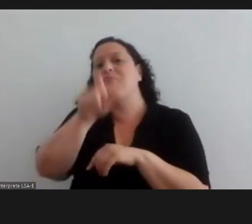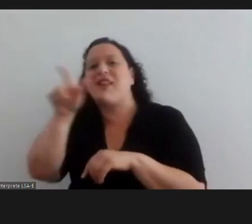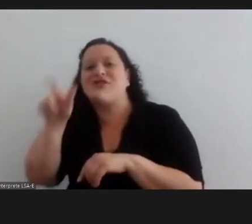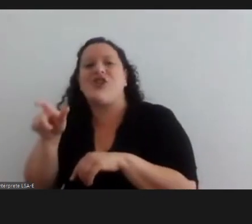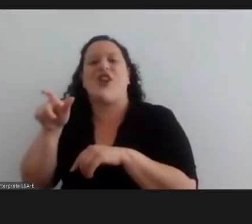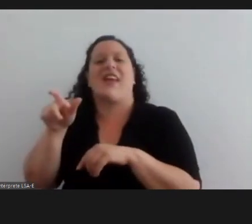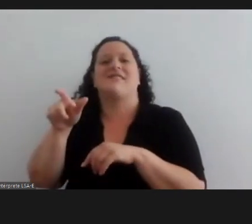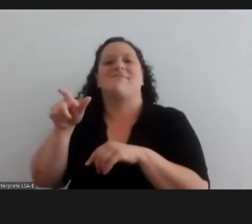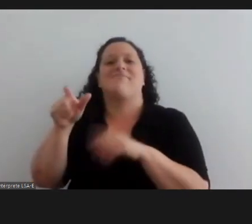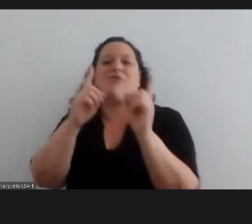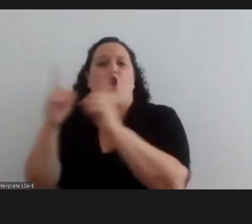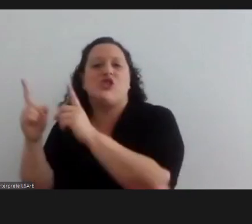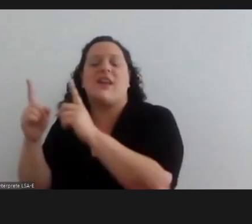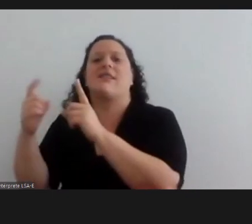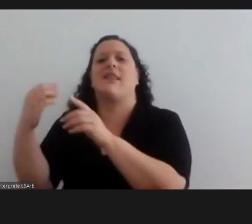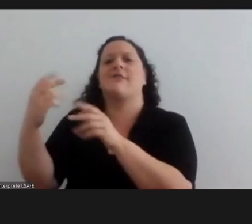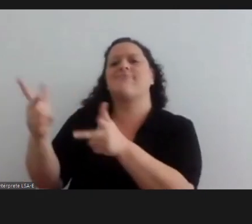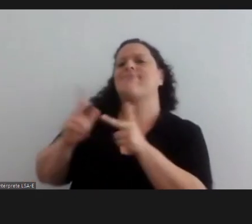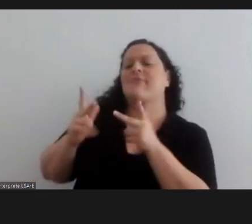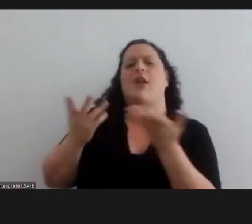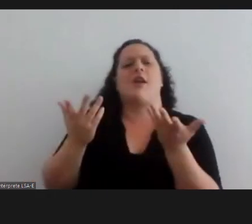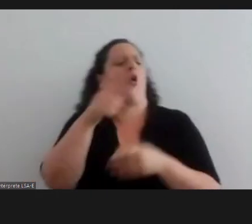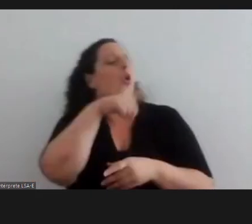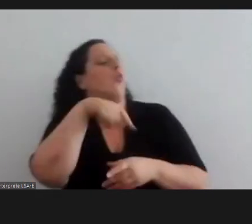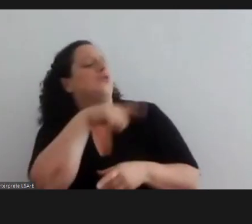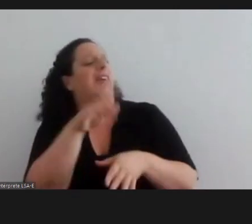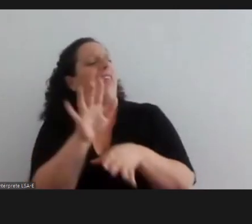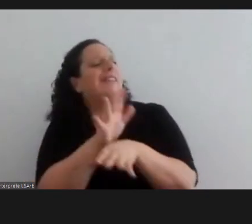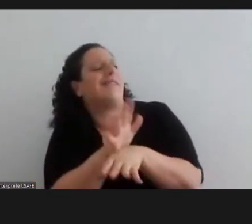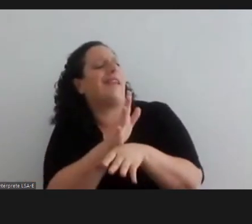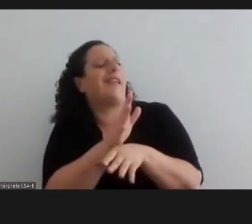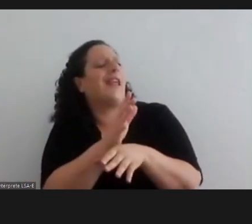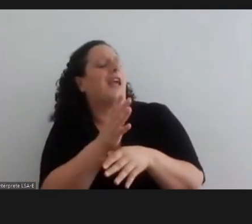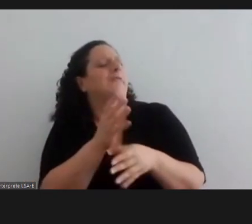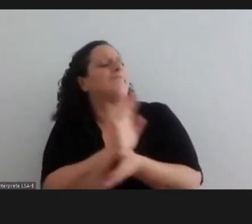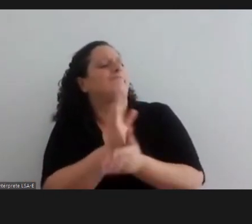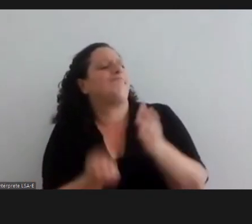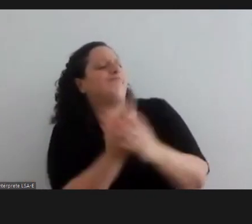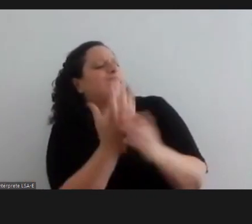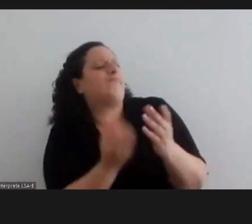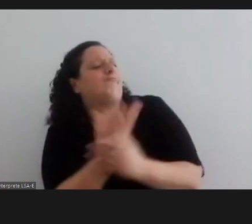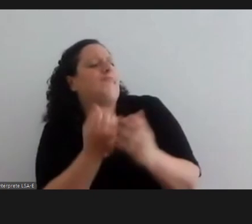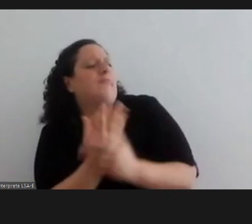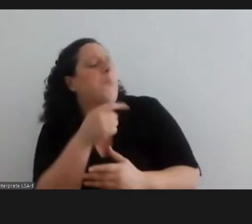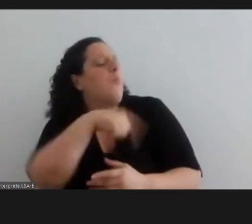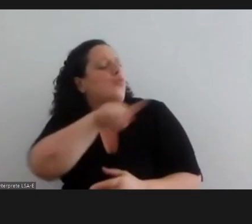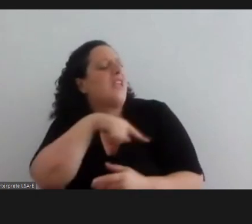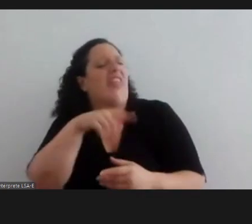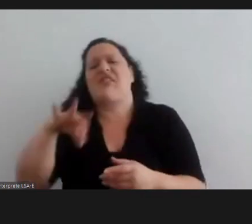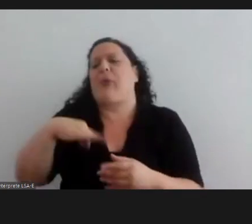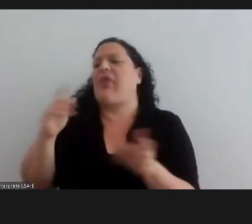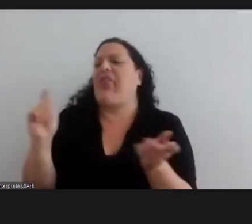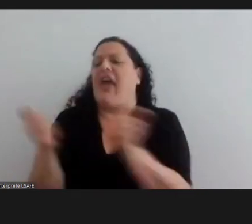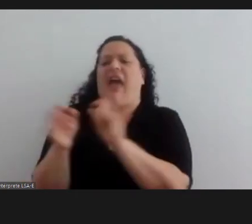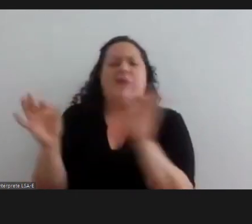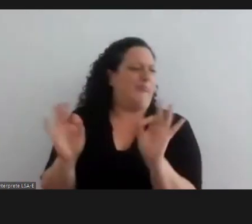well you won't be changing anyone's lives with what you do you won't be killing anyone but what happens what